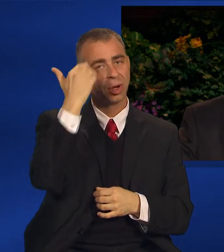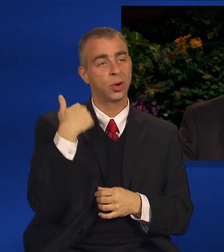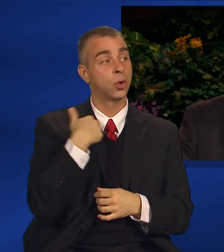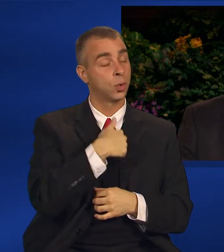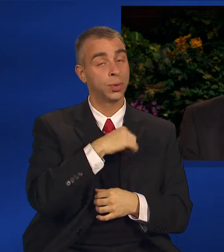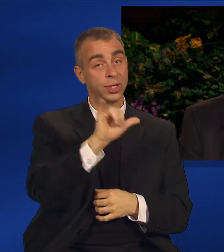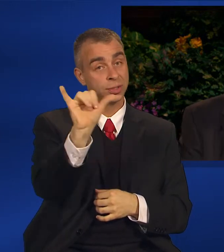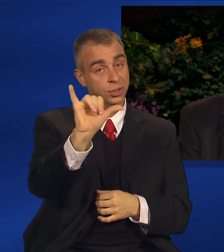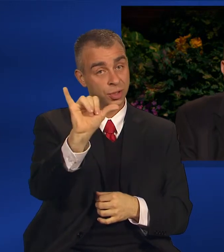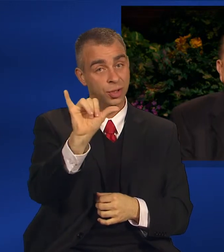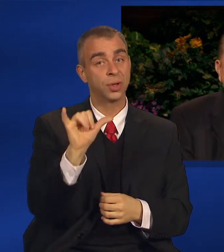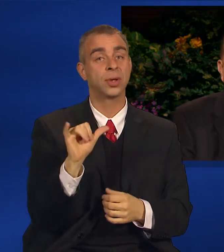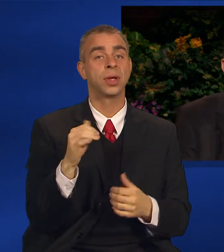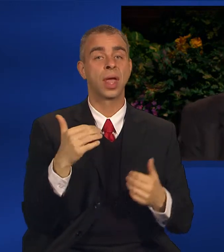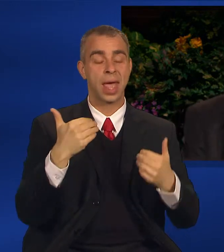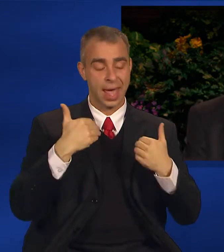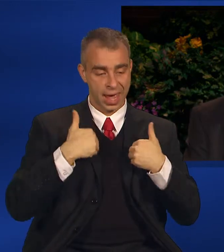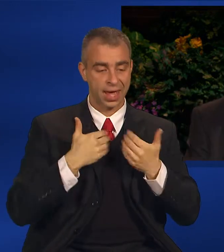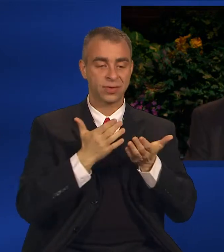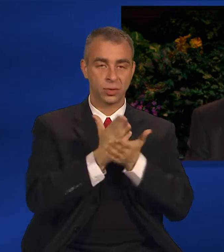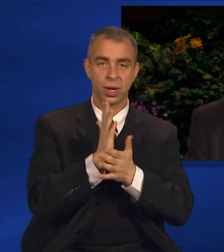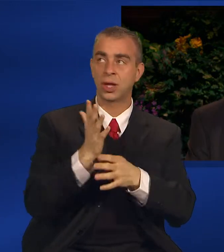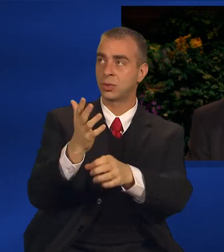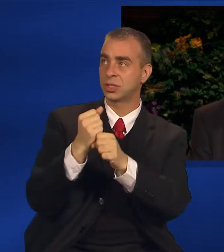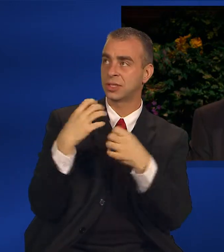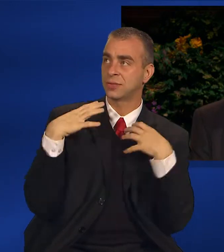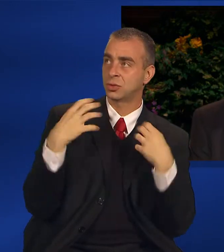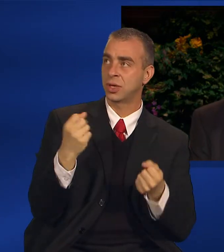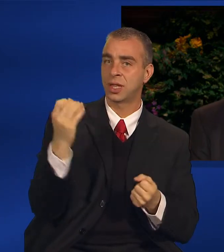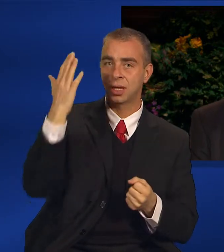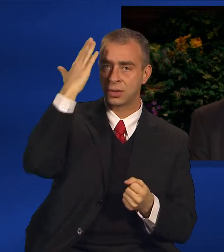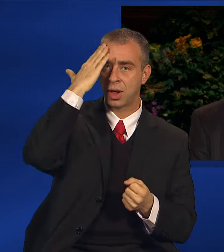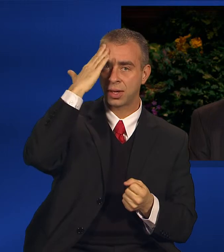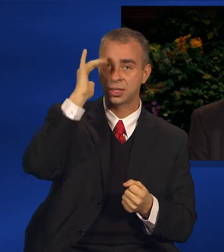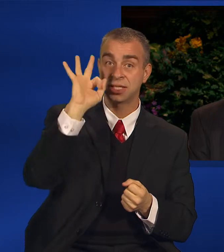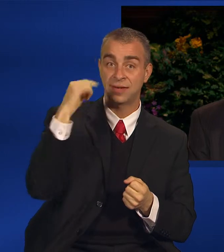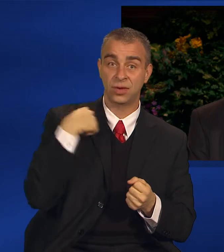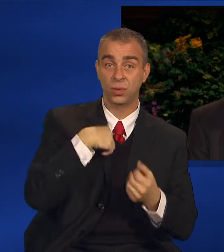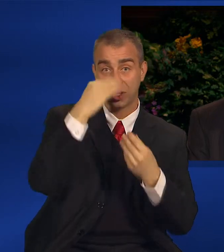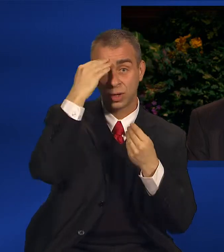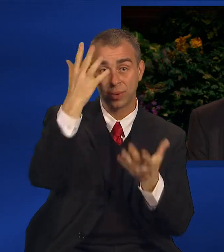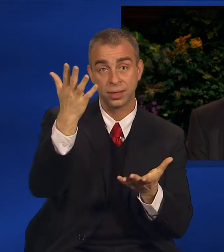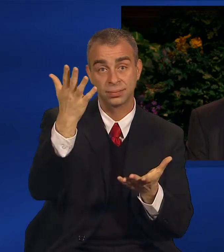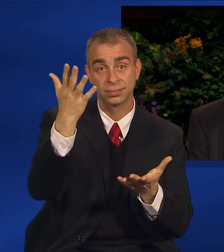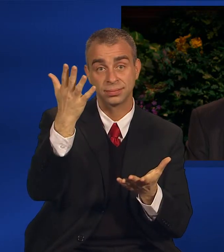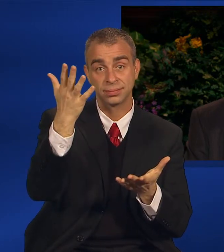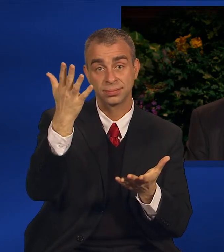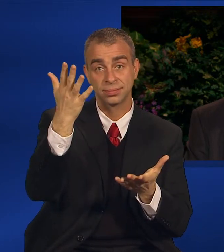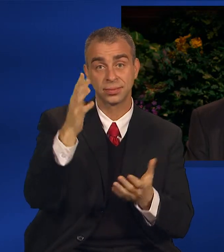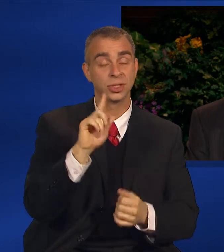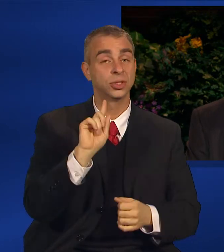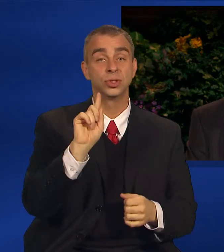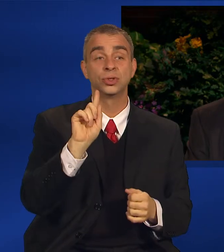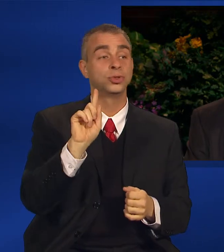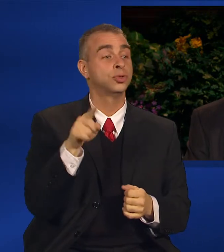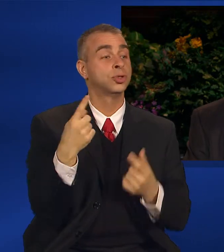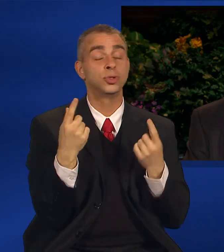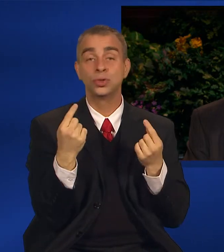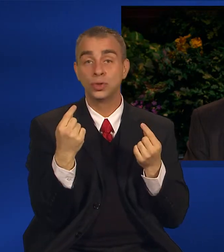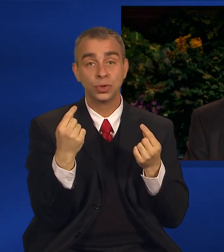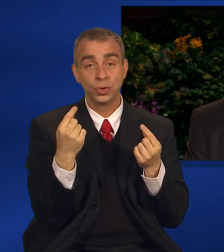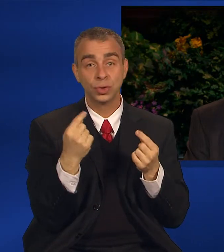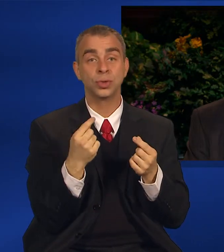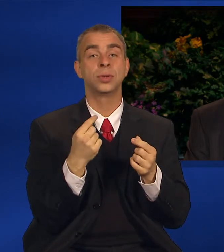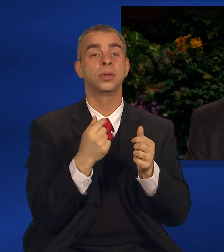are entitled to this source of strength and knowledge. It is readily available to each of us